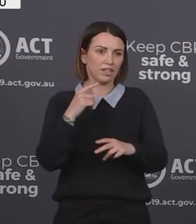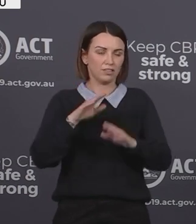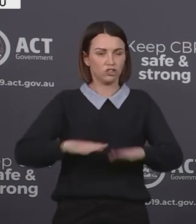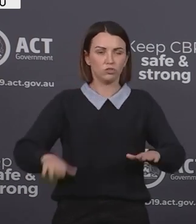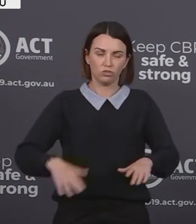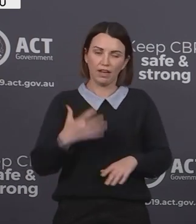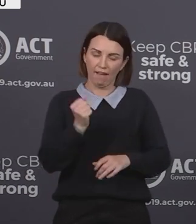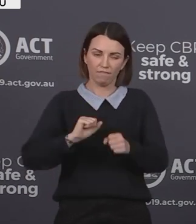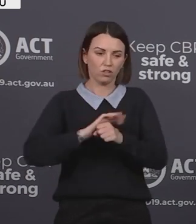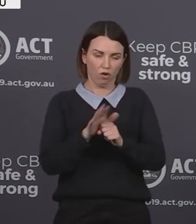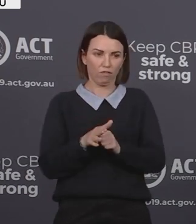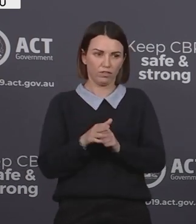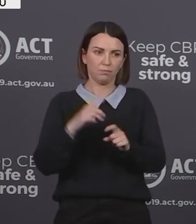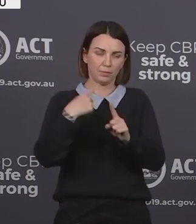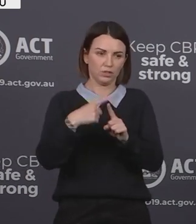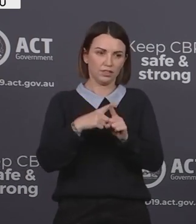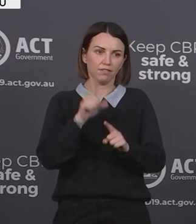for COVID-19 overnight.